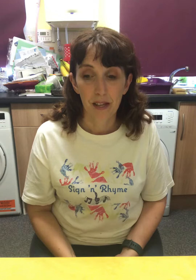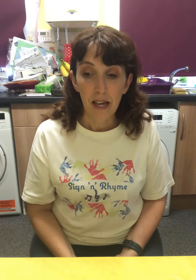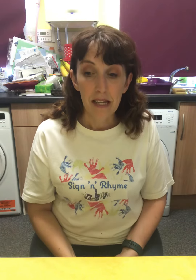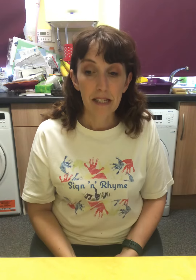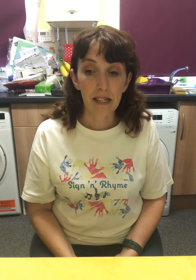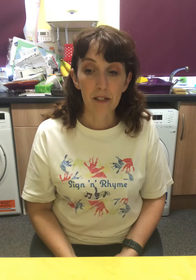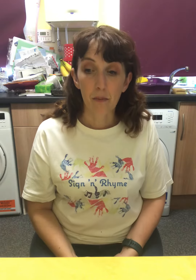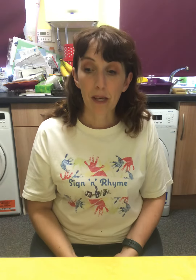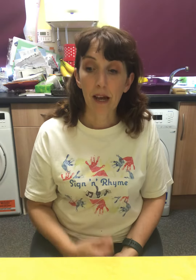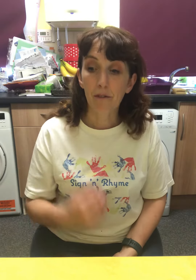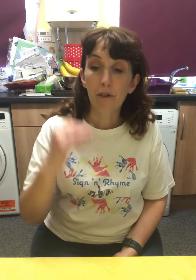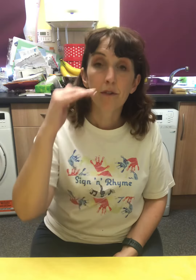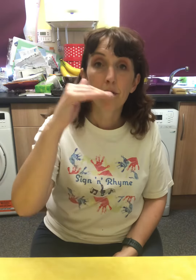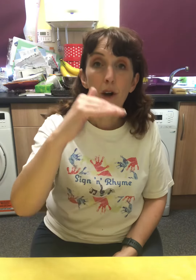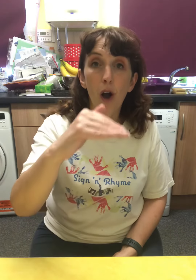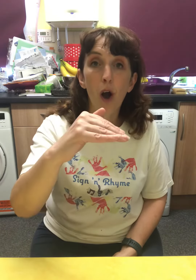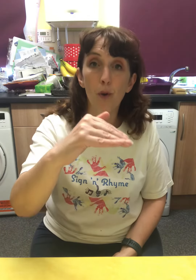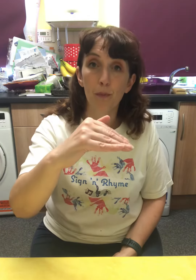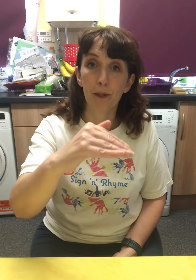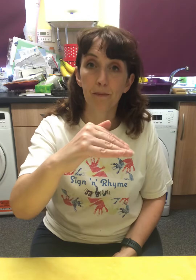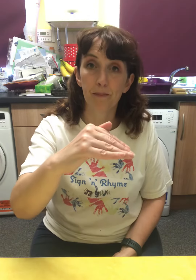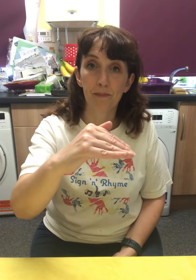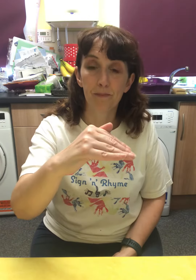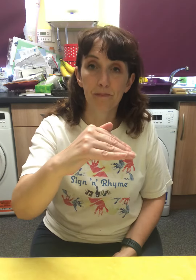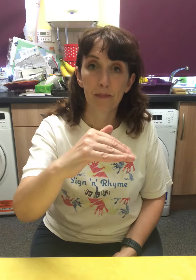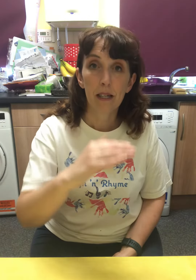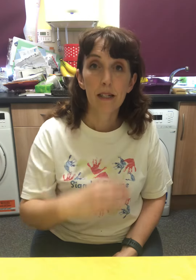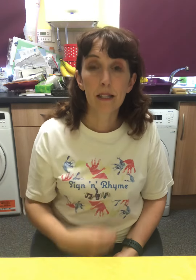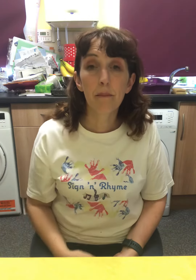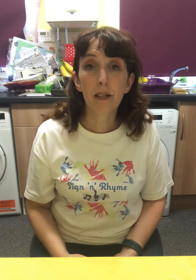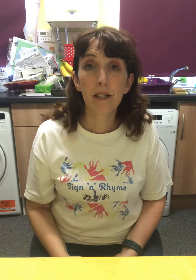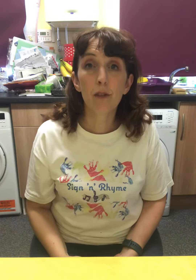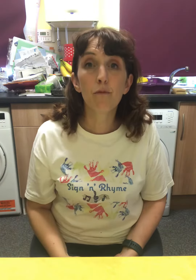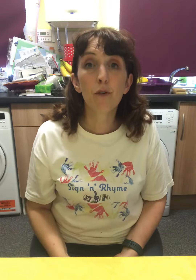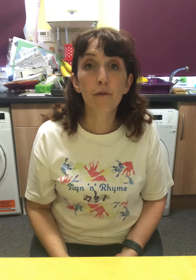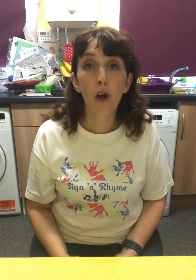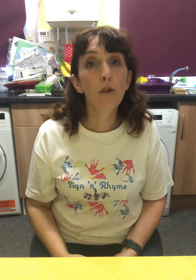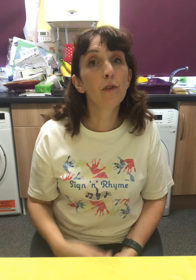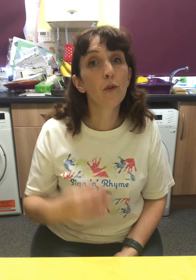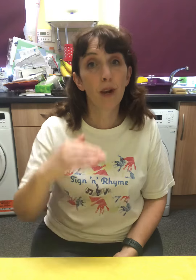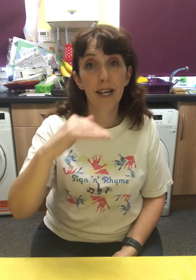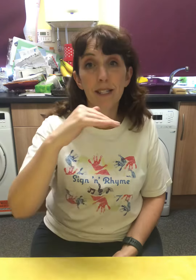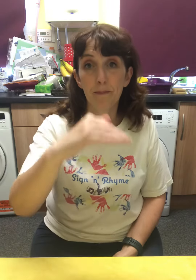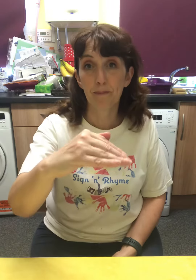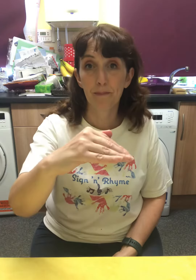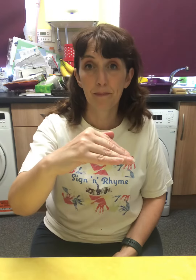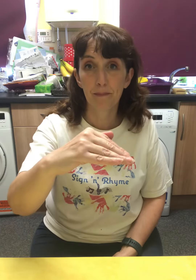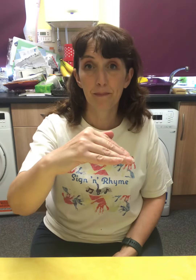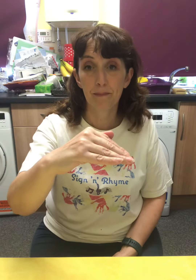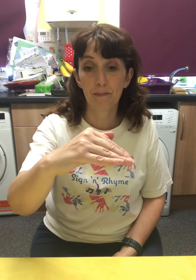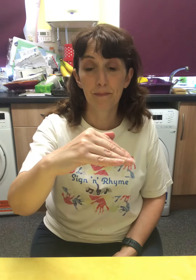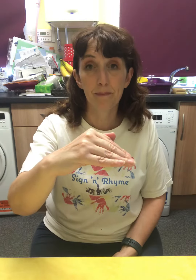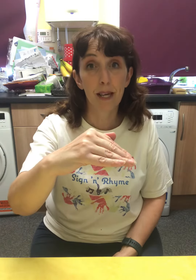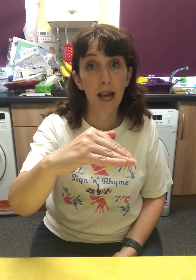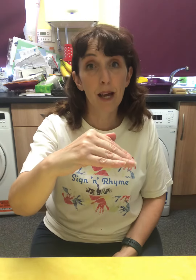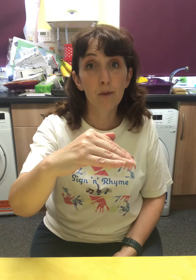Next we have HOME. Symbolising the roof over your head. Be it house,